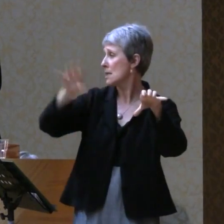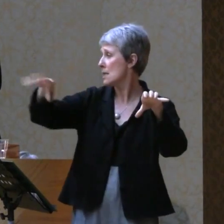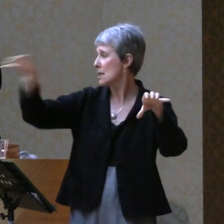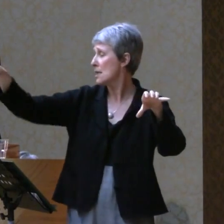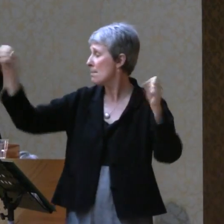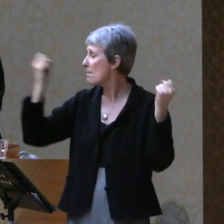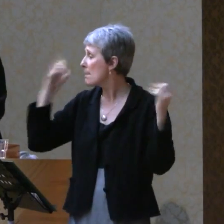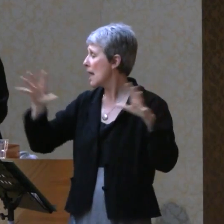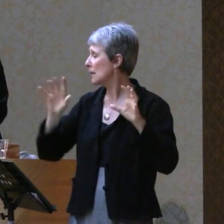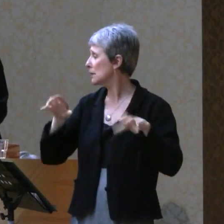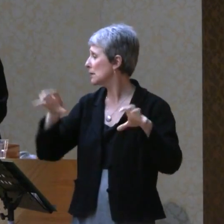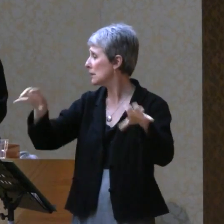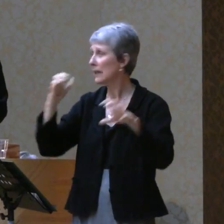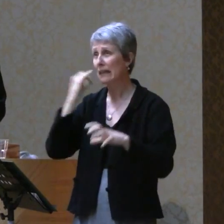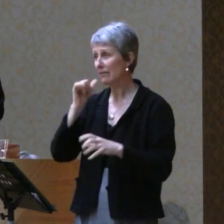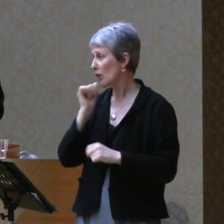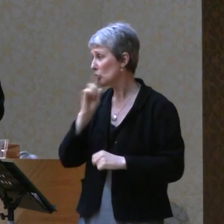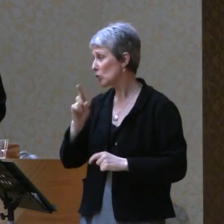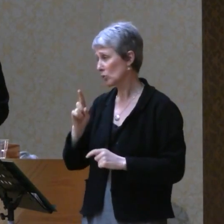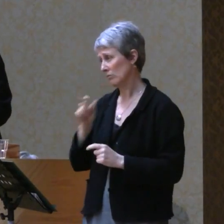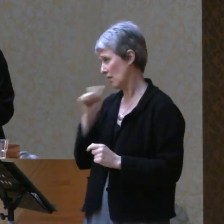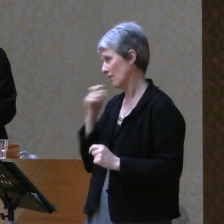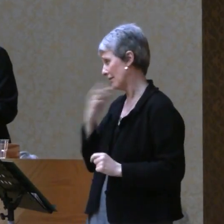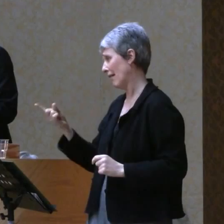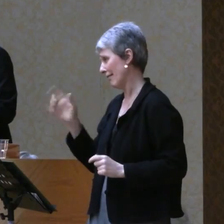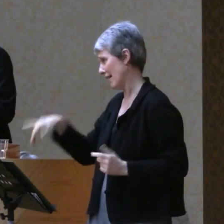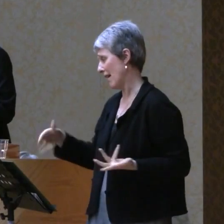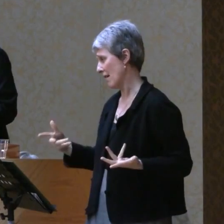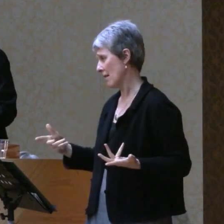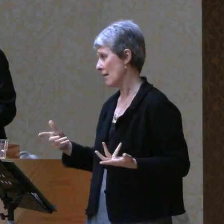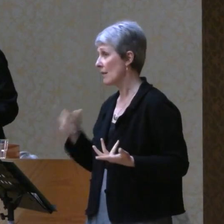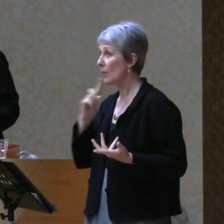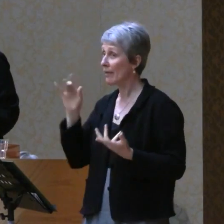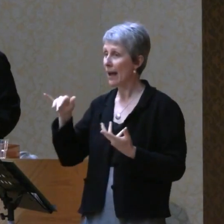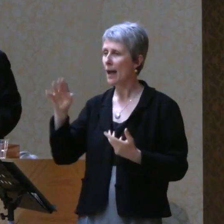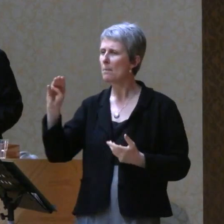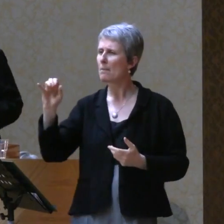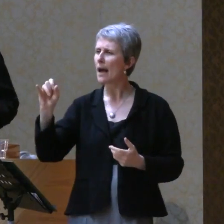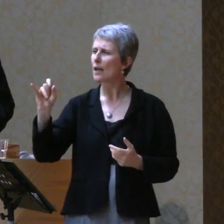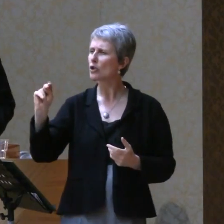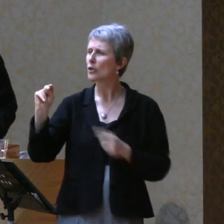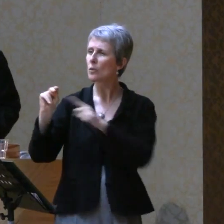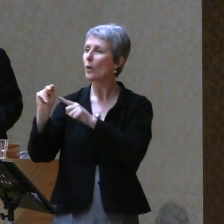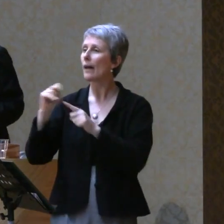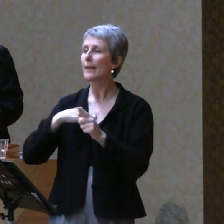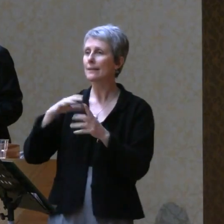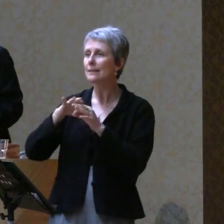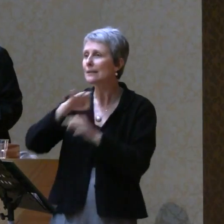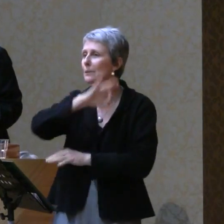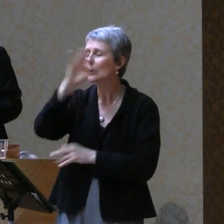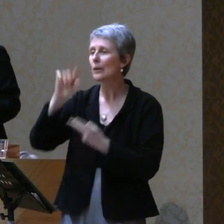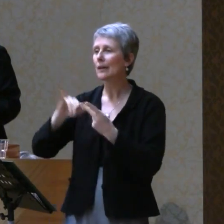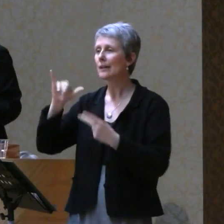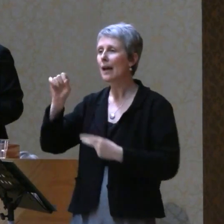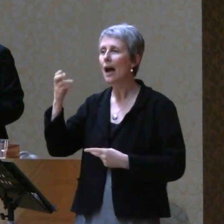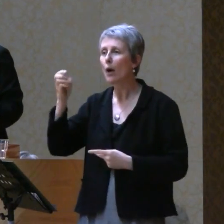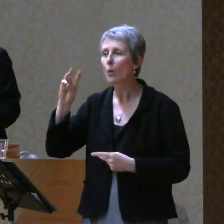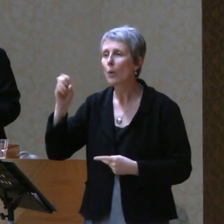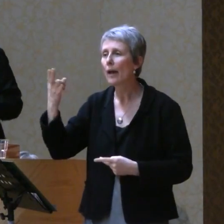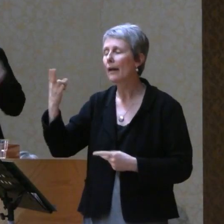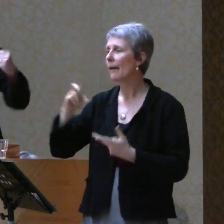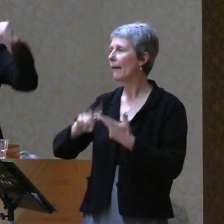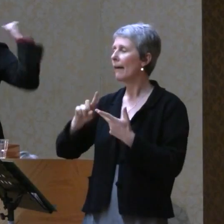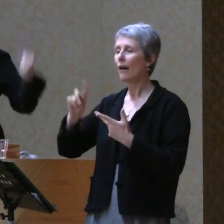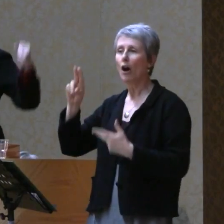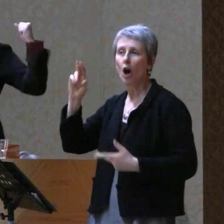have told you. Many mansions were so many expressions of the spirit of life and Yahweh and Allah and ultimate